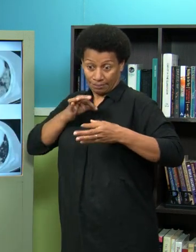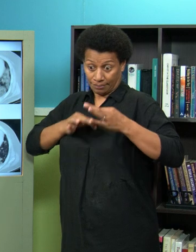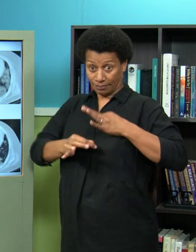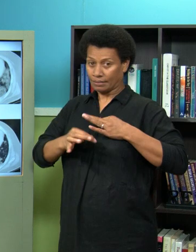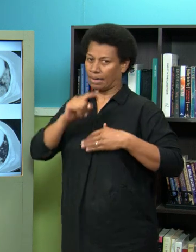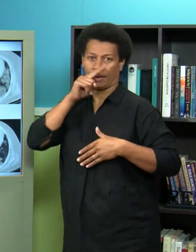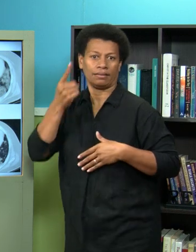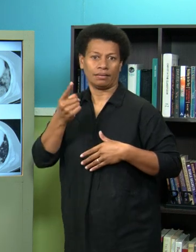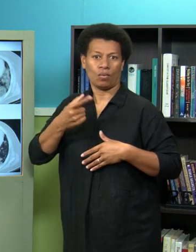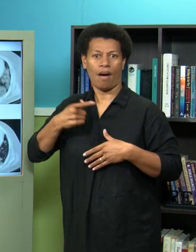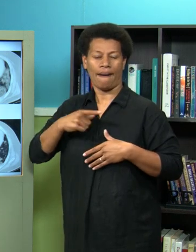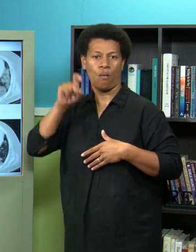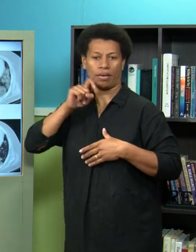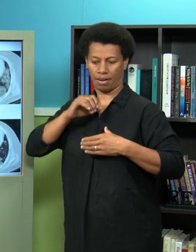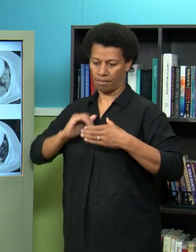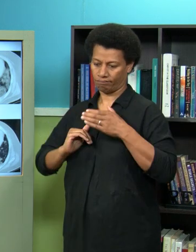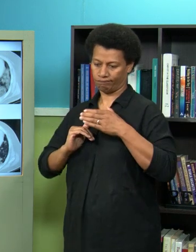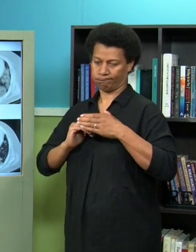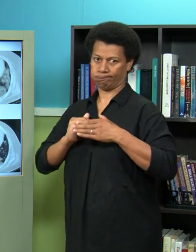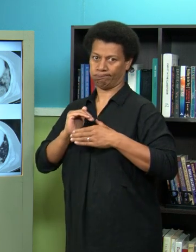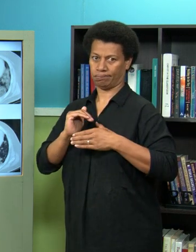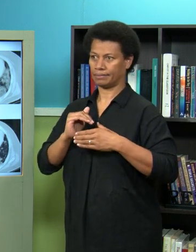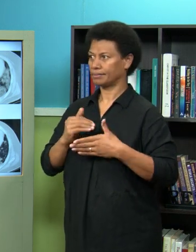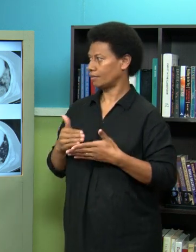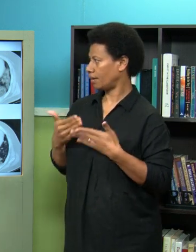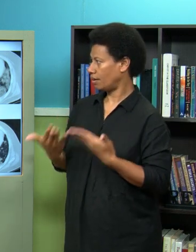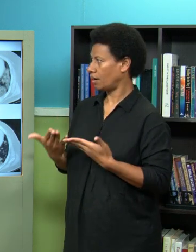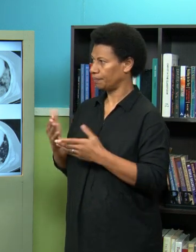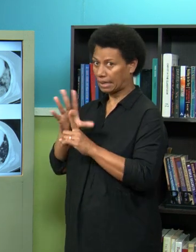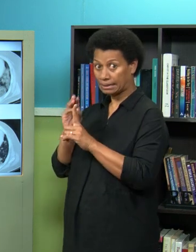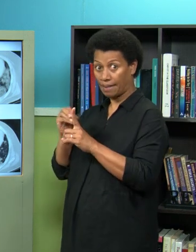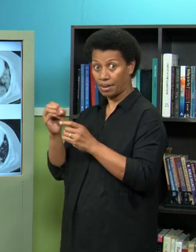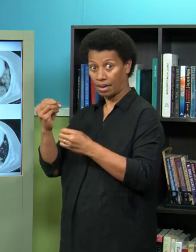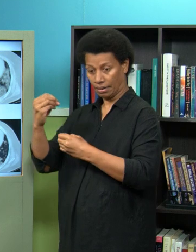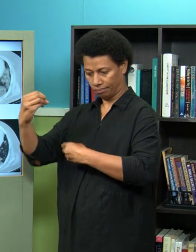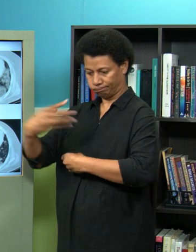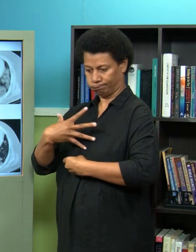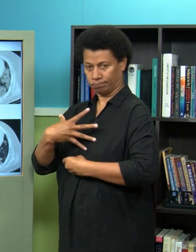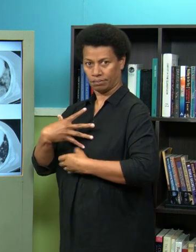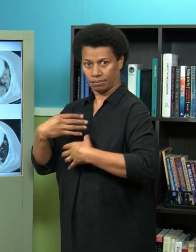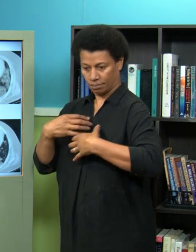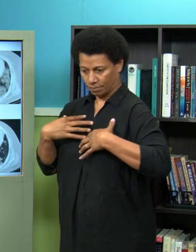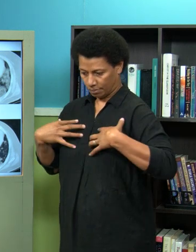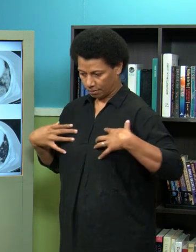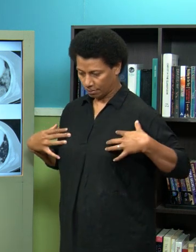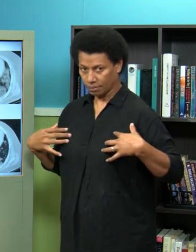so this is a ct scan of a chest of a patient um the top part are images um which were taken just five